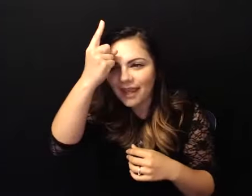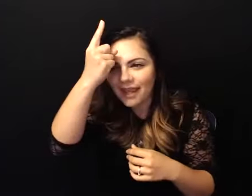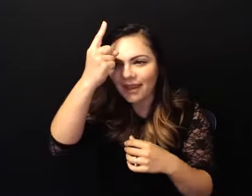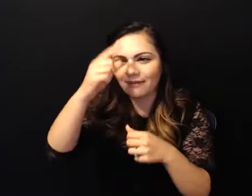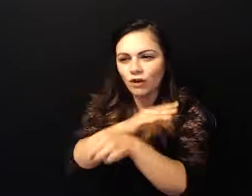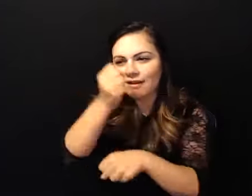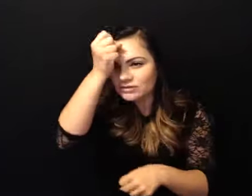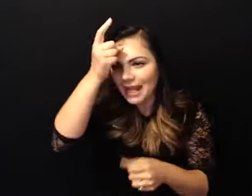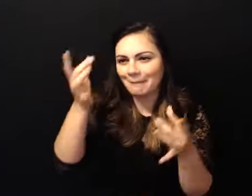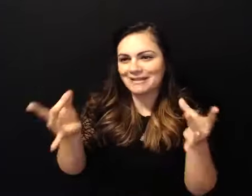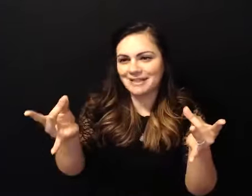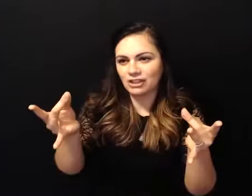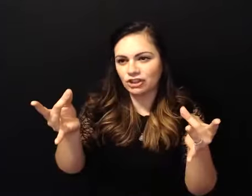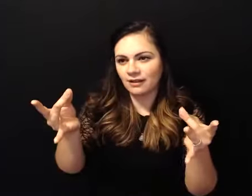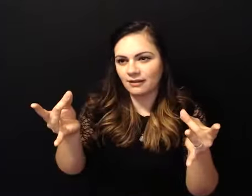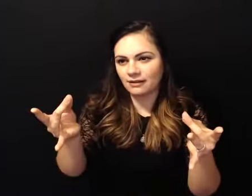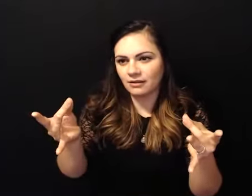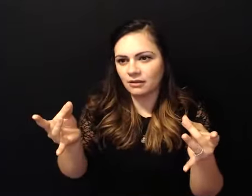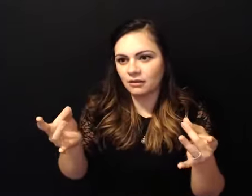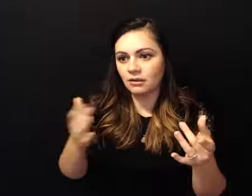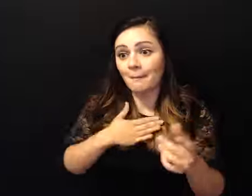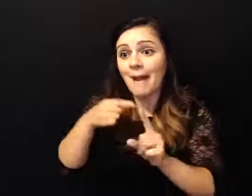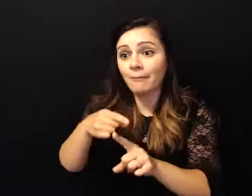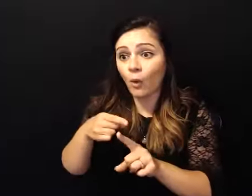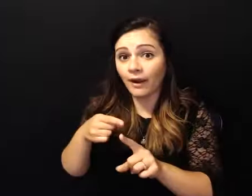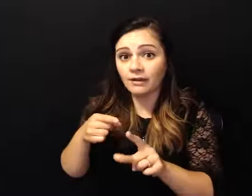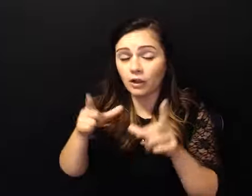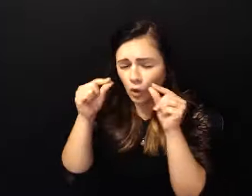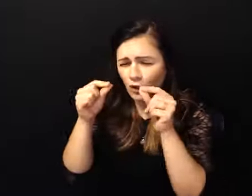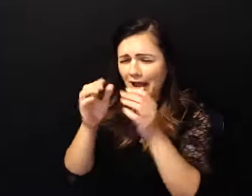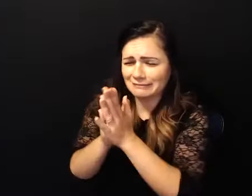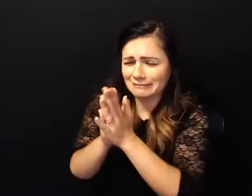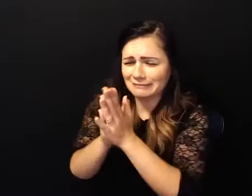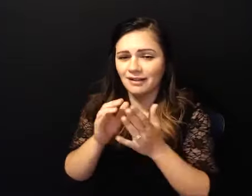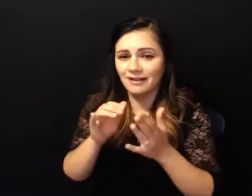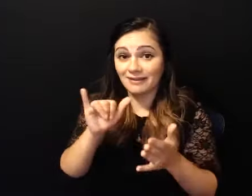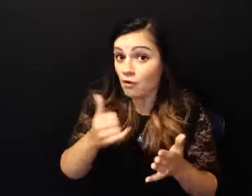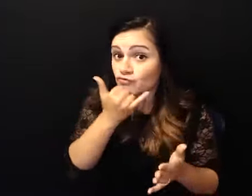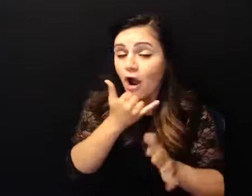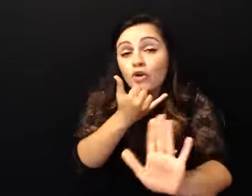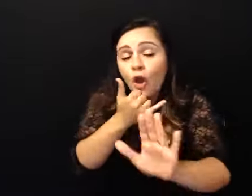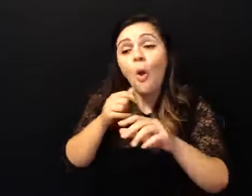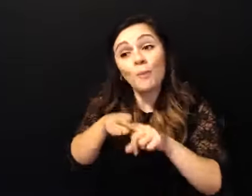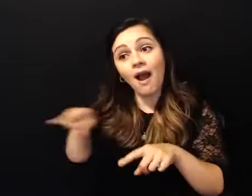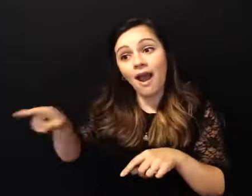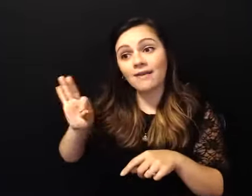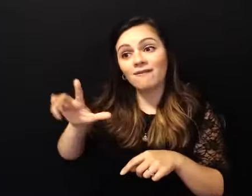that and i'm not saying that's wrong what i'm saying is when i got to florida somebody else had a different way of meditation and they taught that to me and i